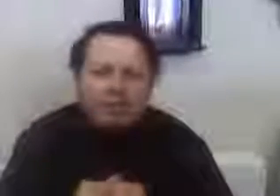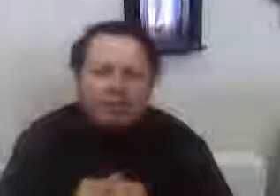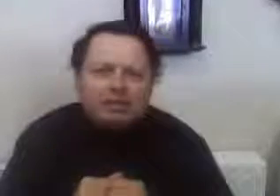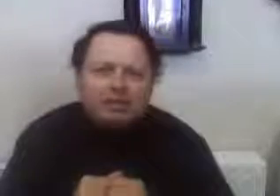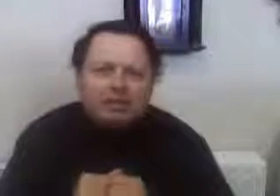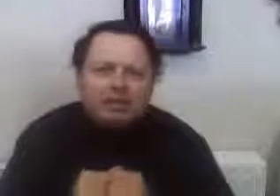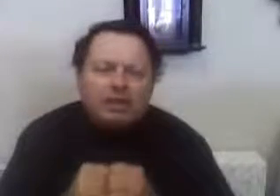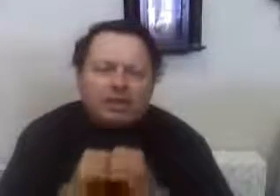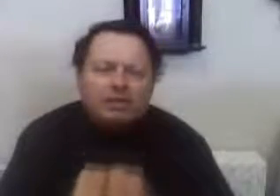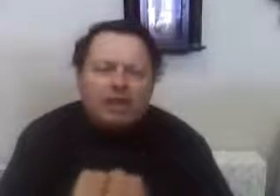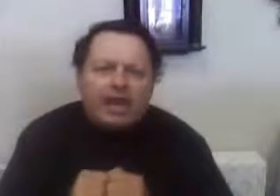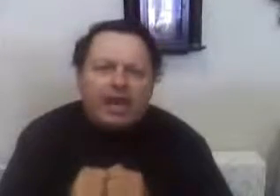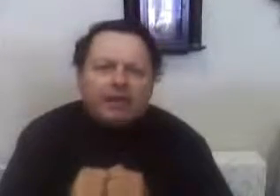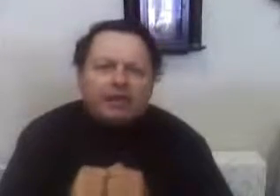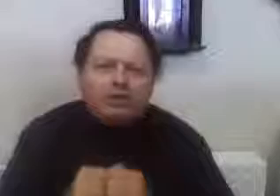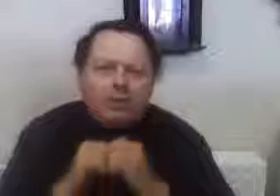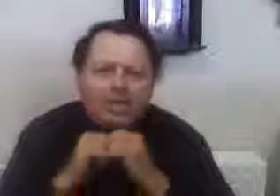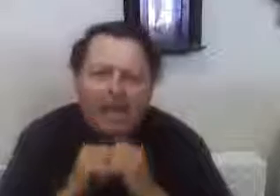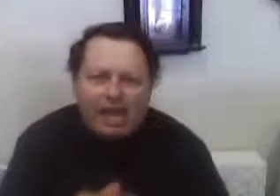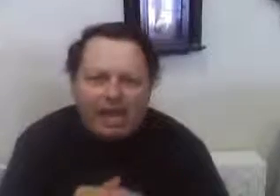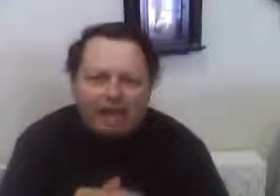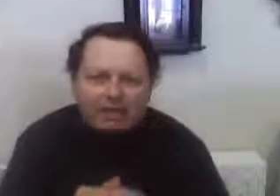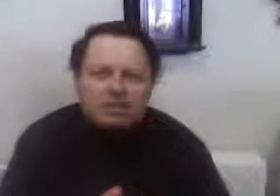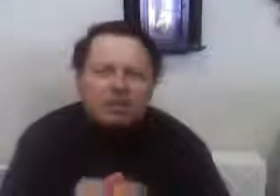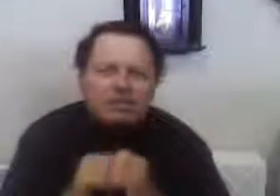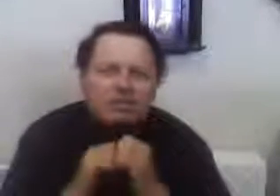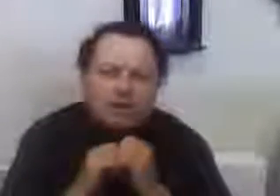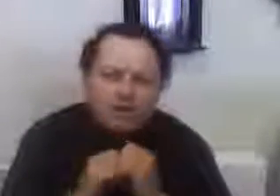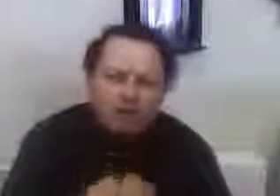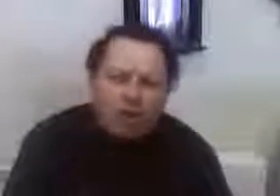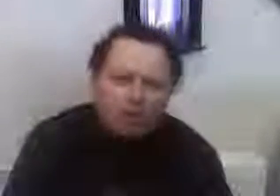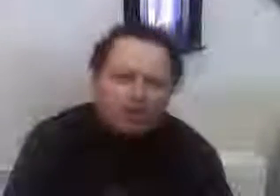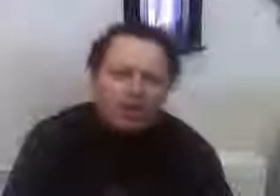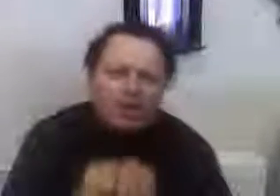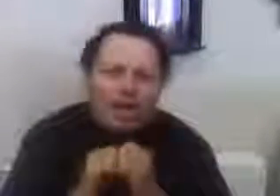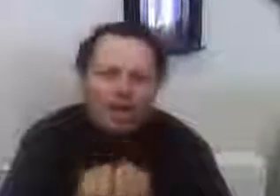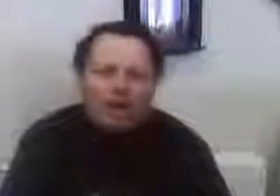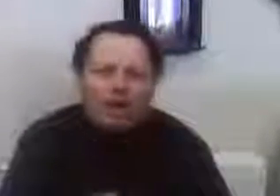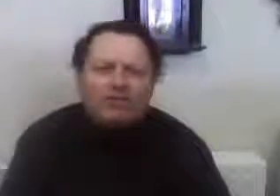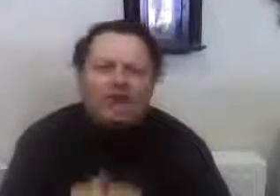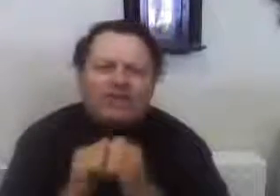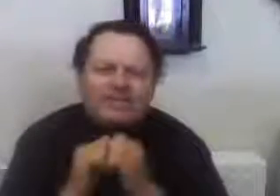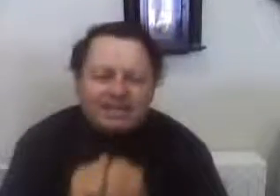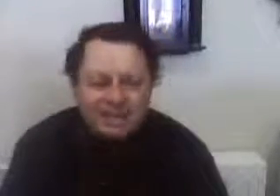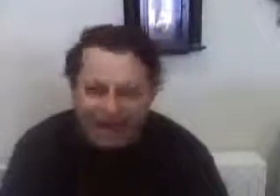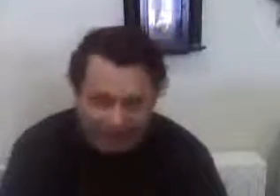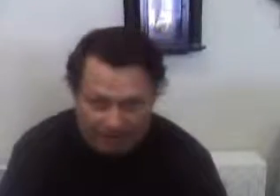is there to enhance the growth of society.